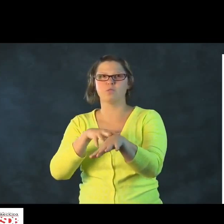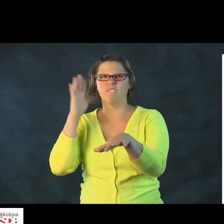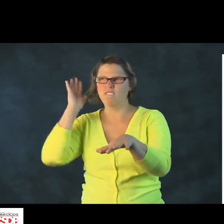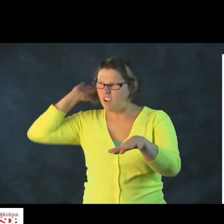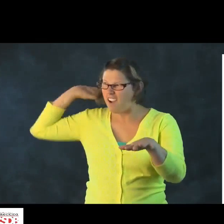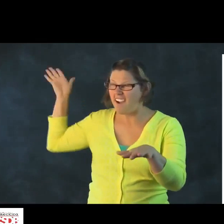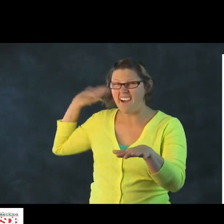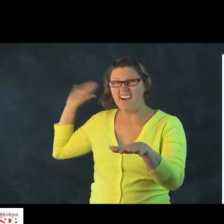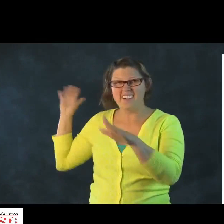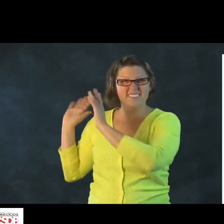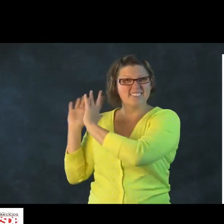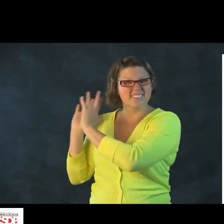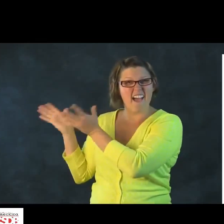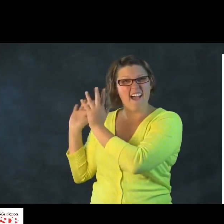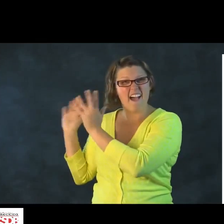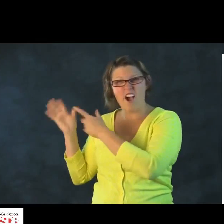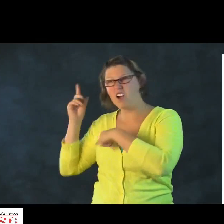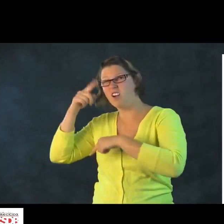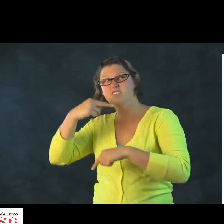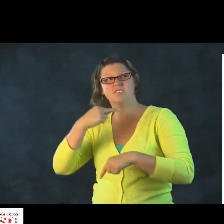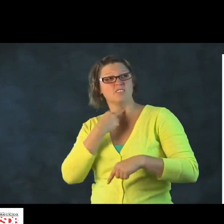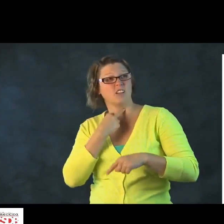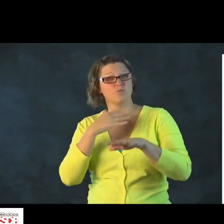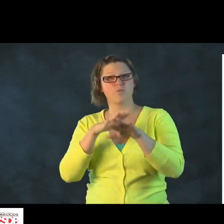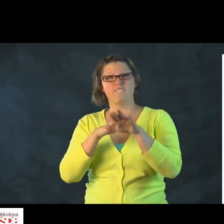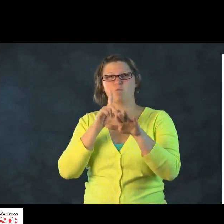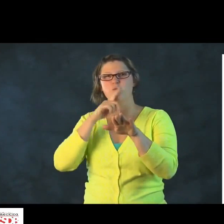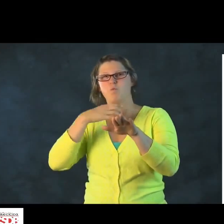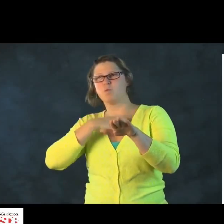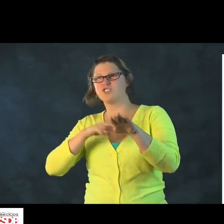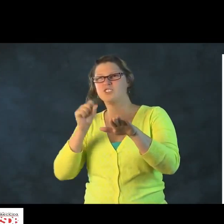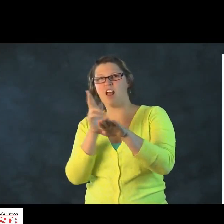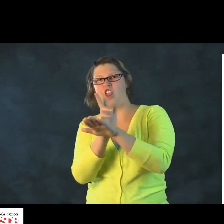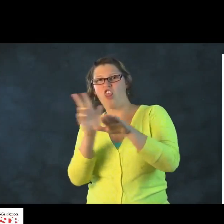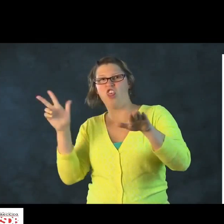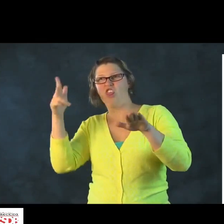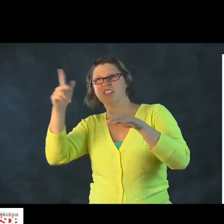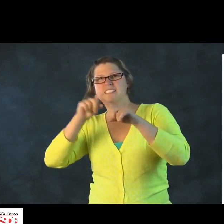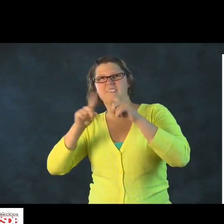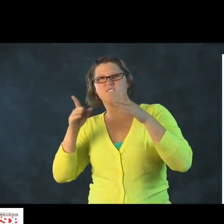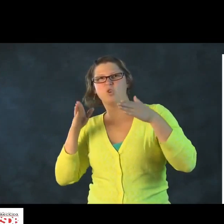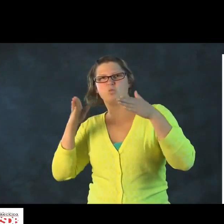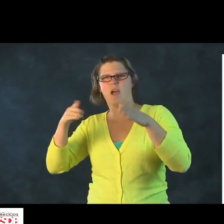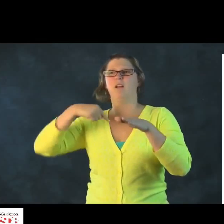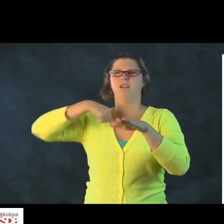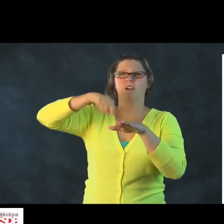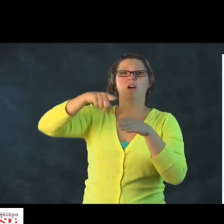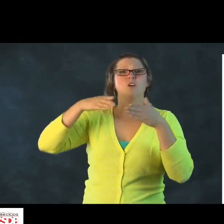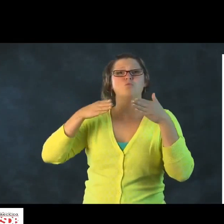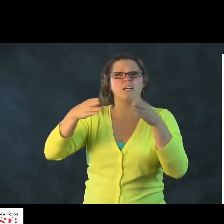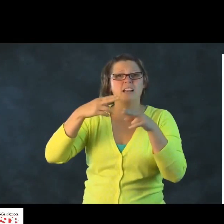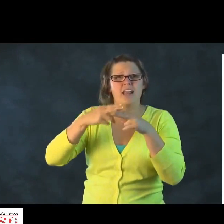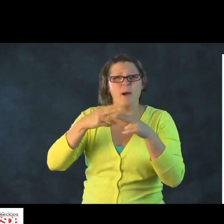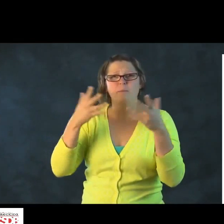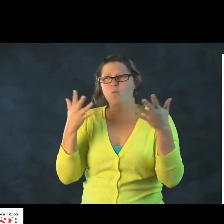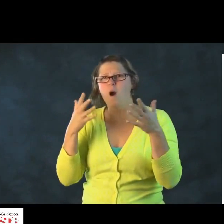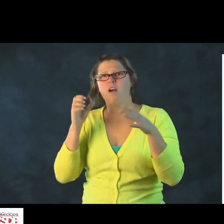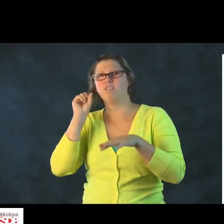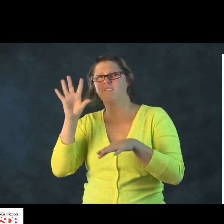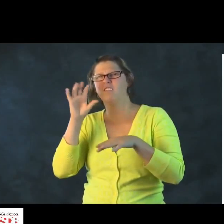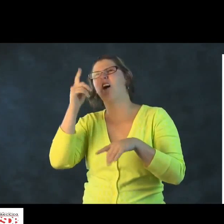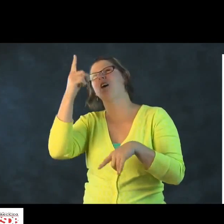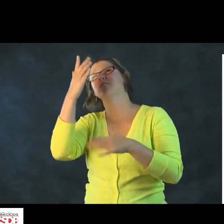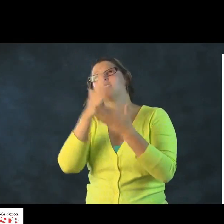You can even use it when traffic is a mess. You can take the opportunity to have a conversation with your child and talk about how people are trying to get around